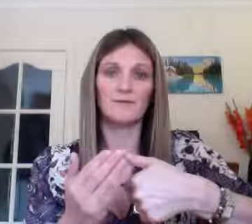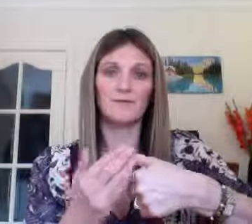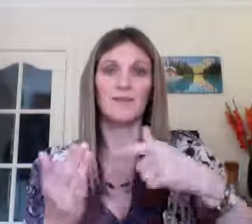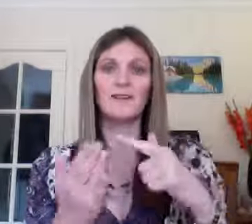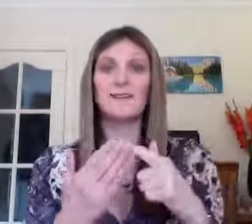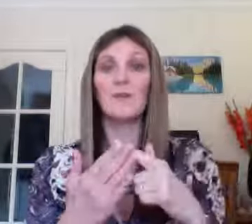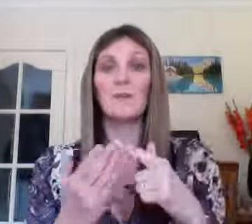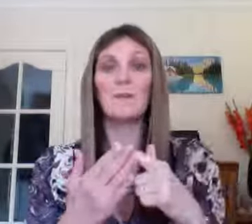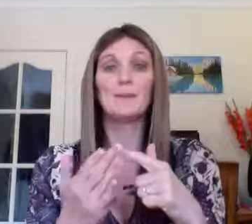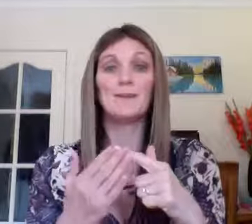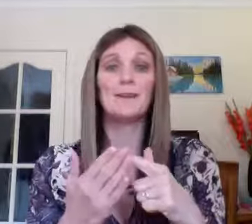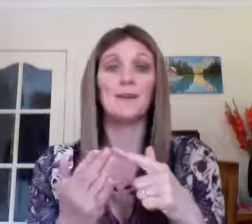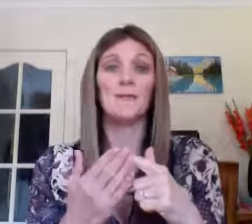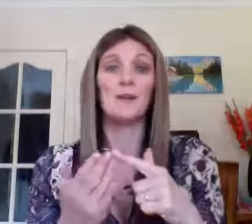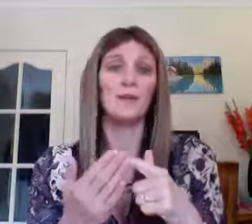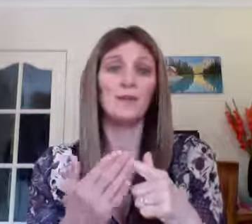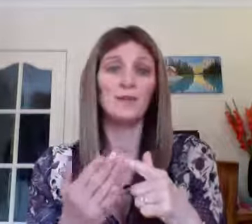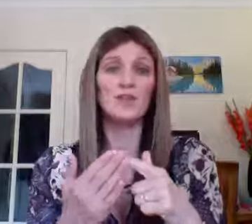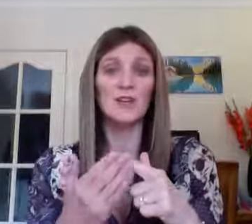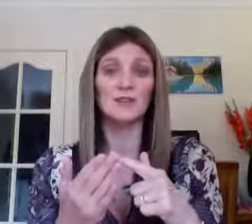I see other people spending their money and I feel jealous.